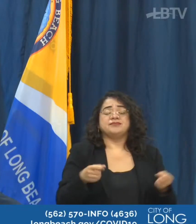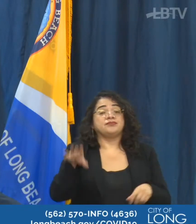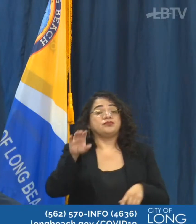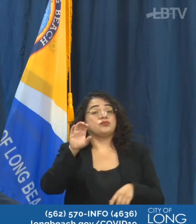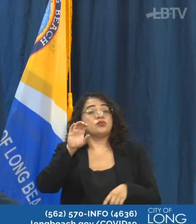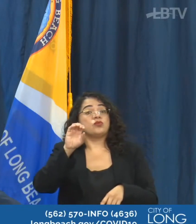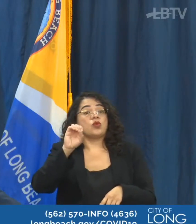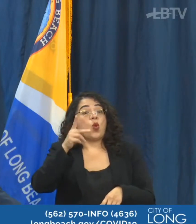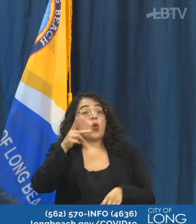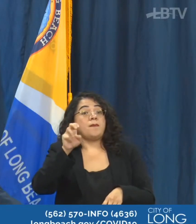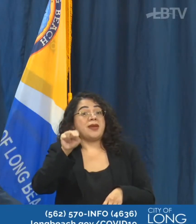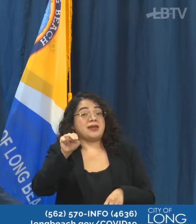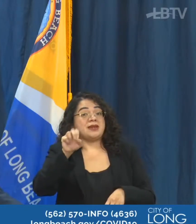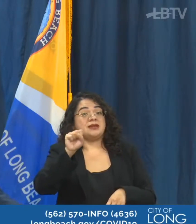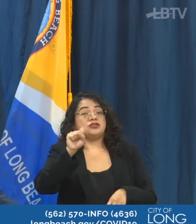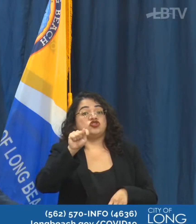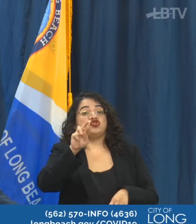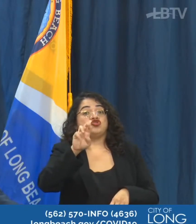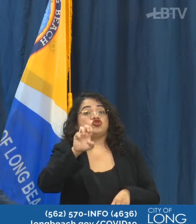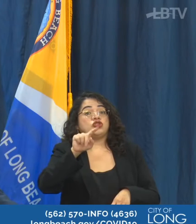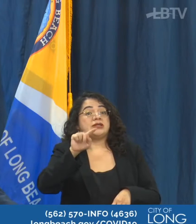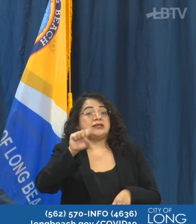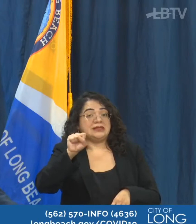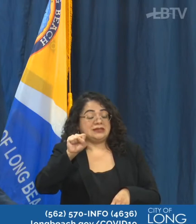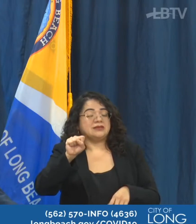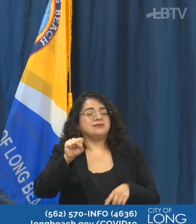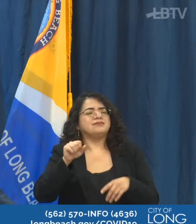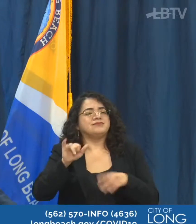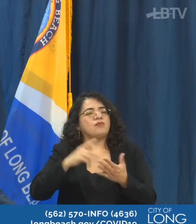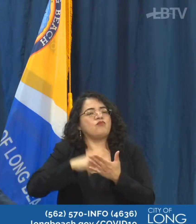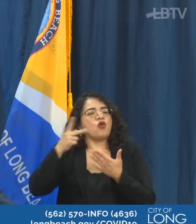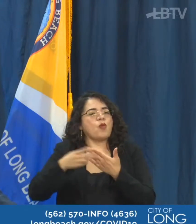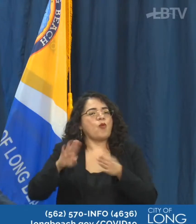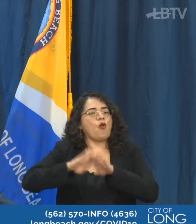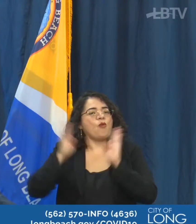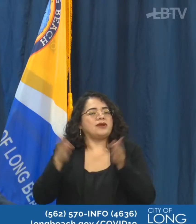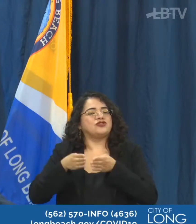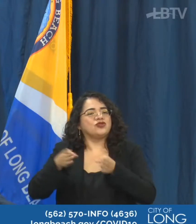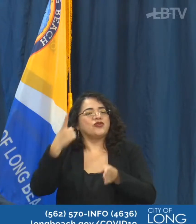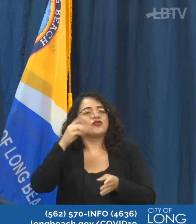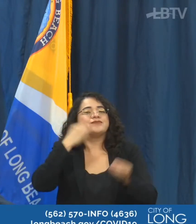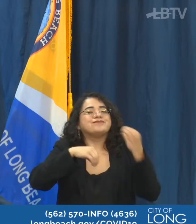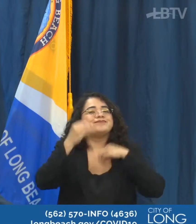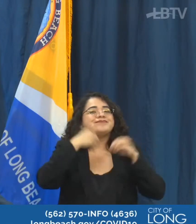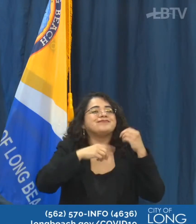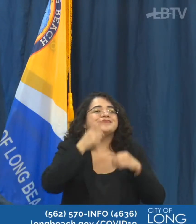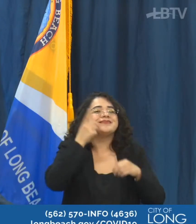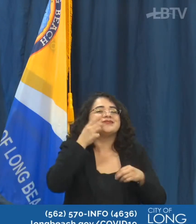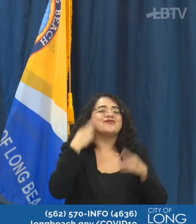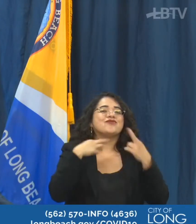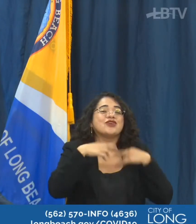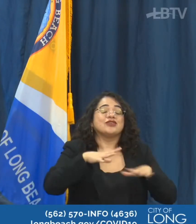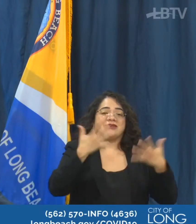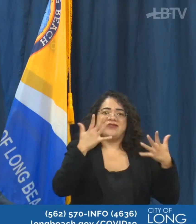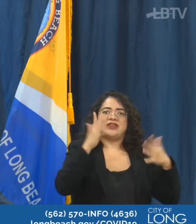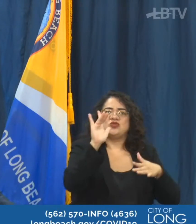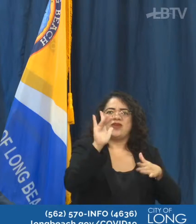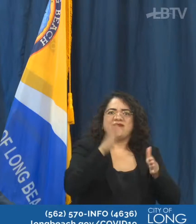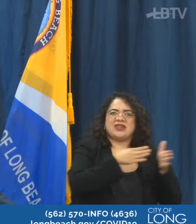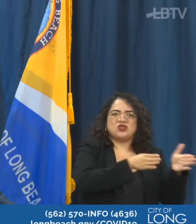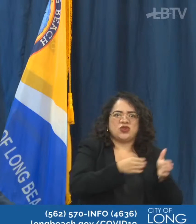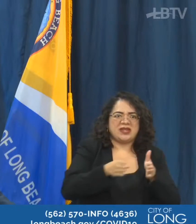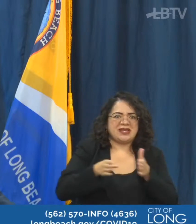We have over now over 25 street segments across the city and parklets that are opening up all across the city